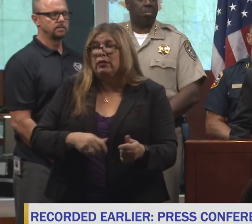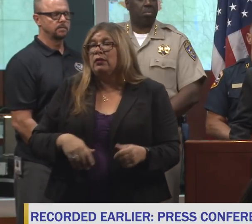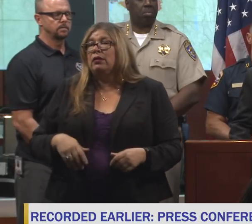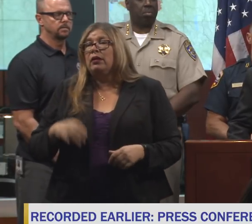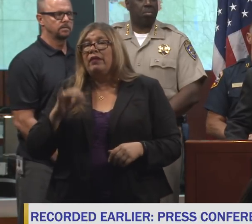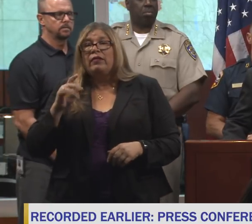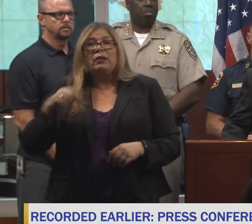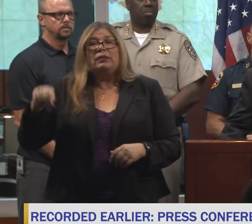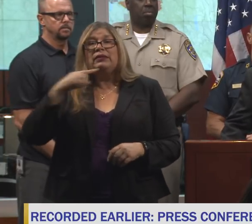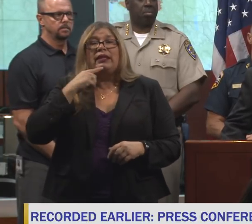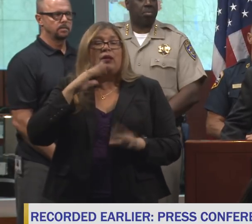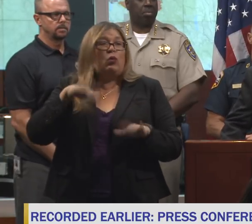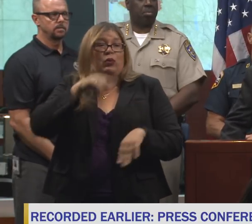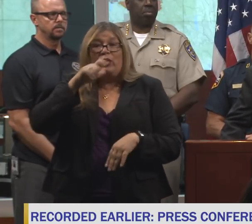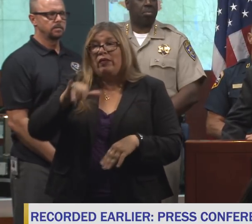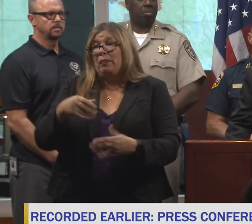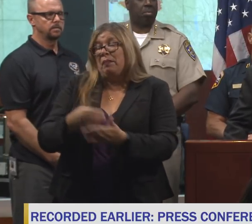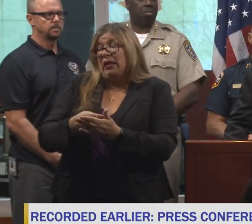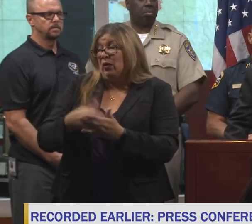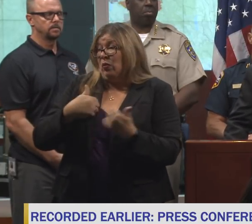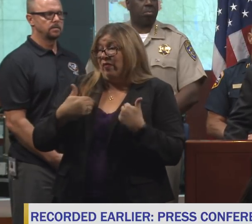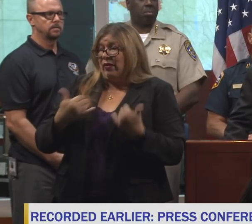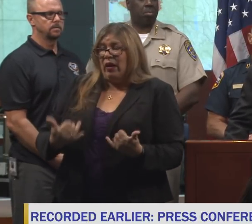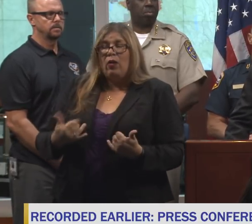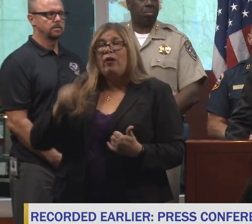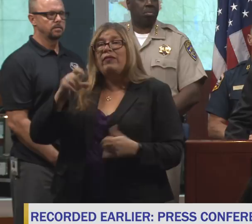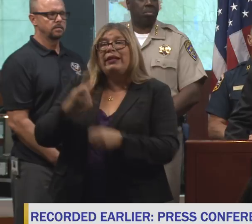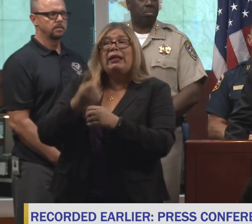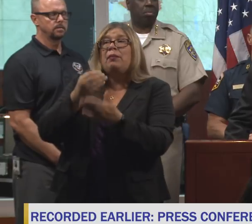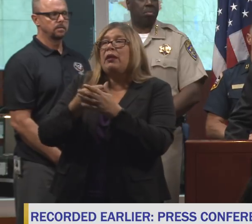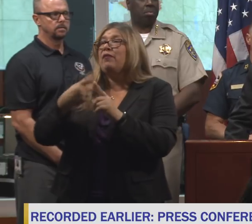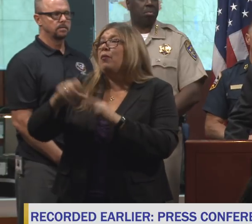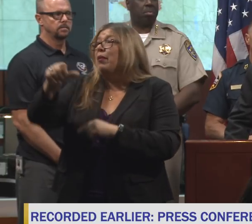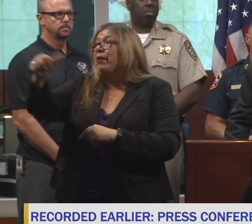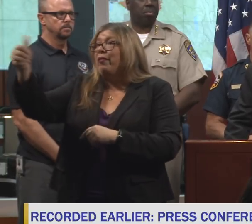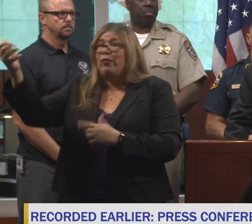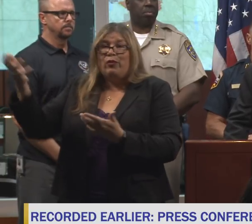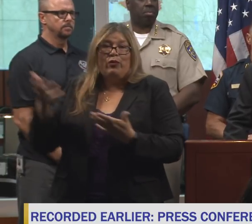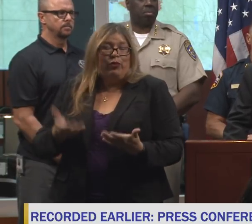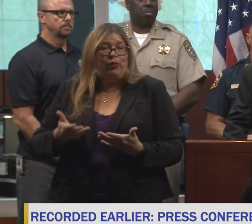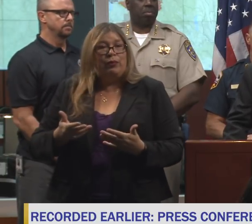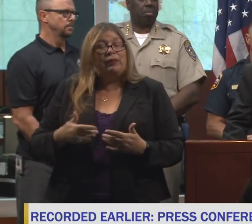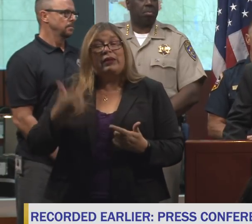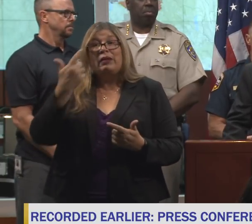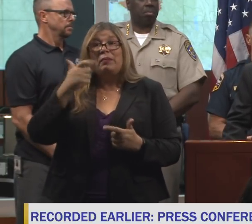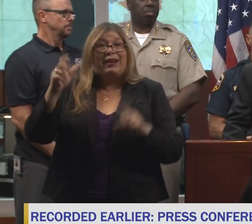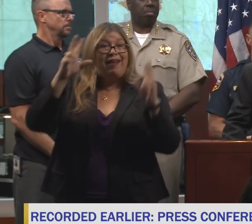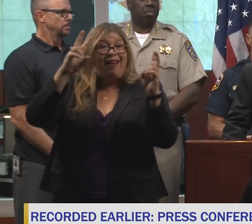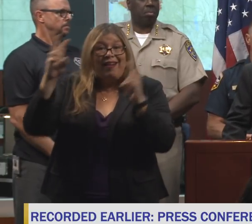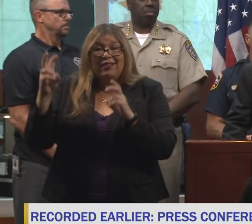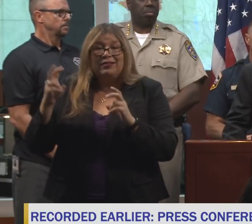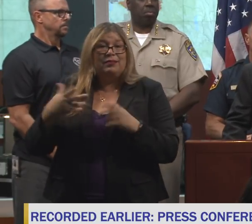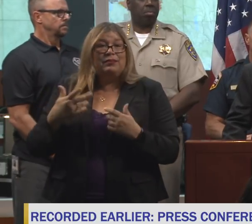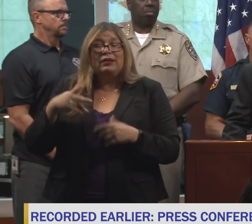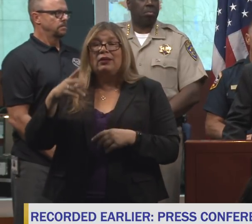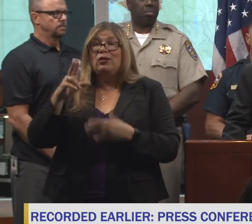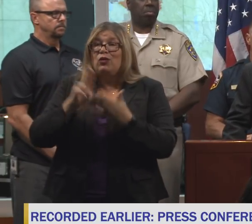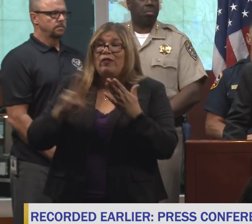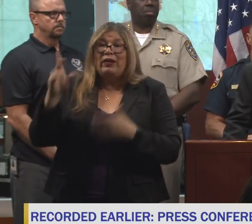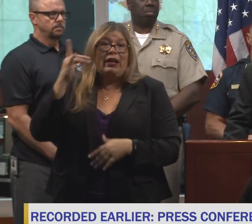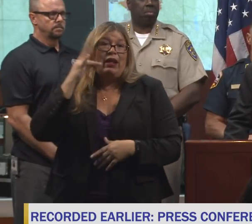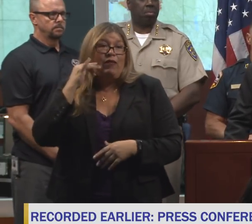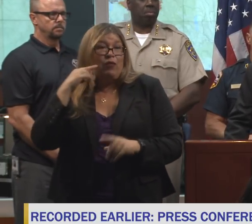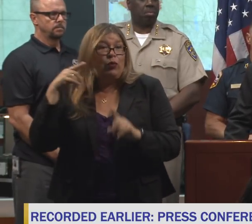that we now have, they'd have to get the money from somewhere else. And the big items are the University of California,